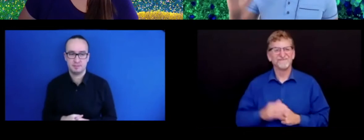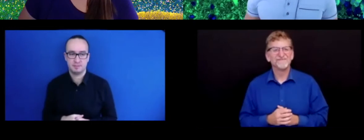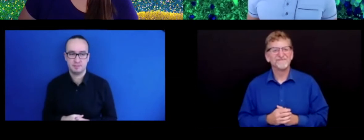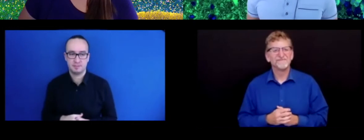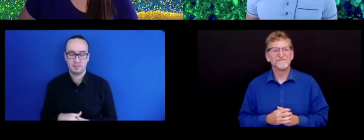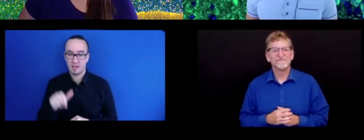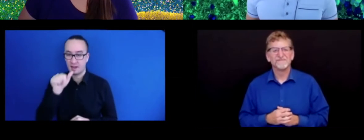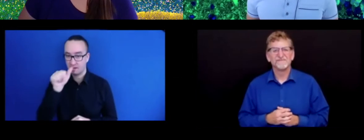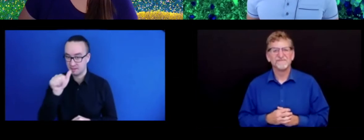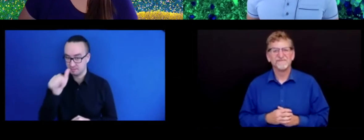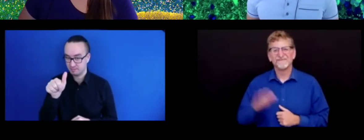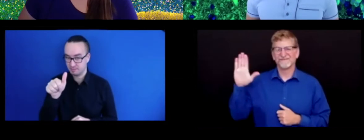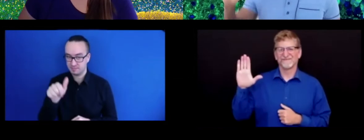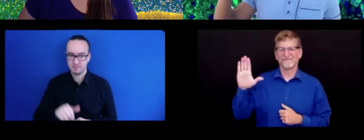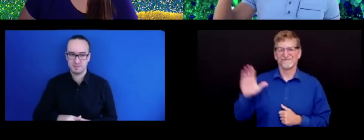Peanut.